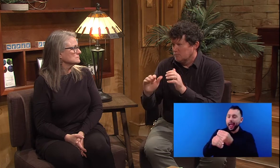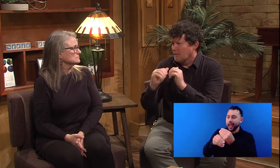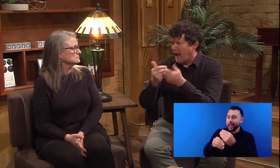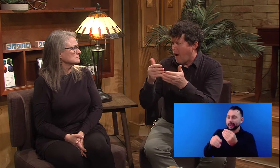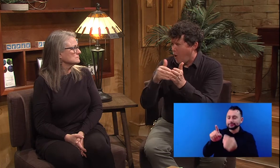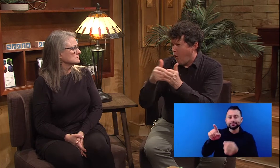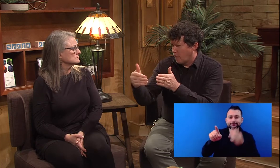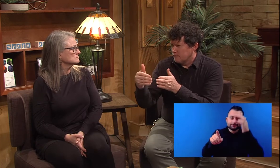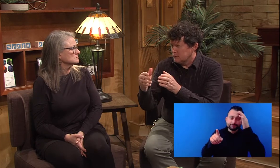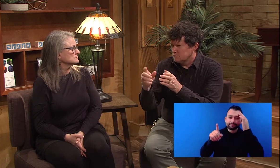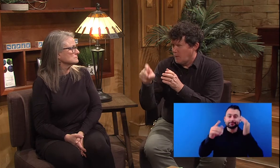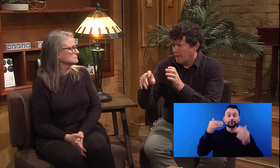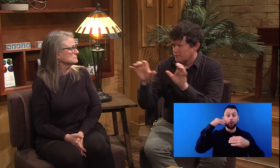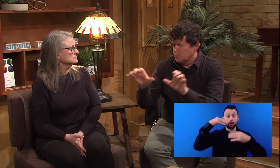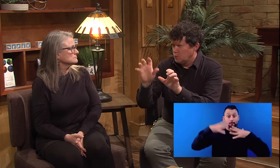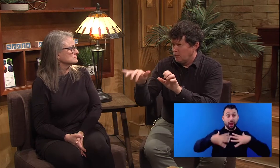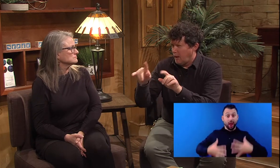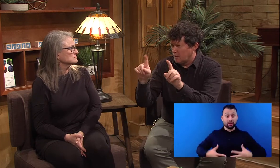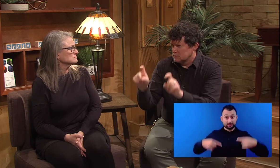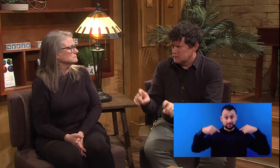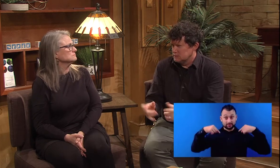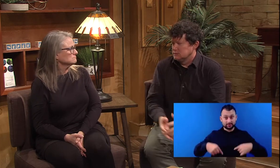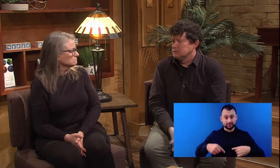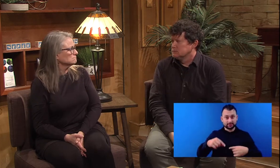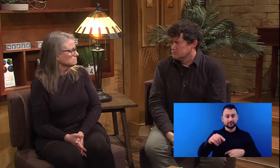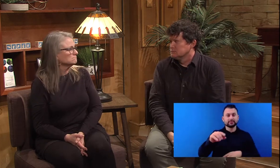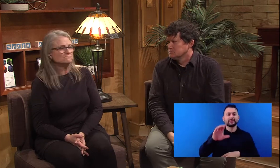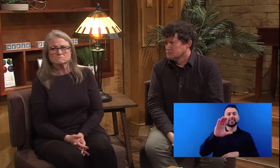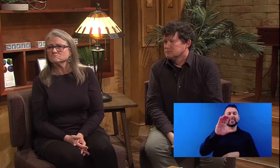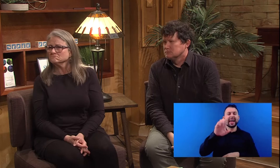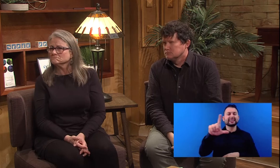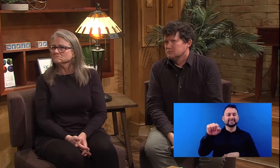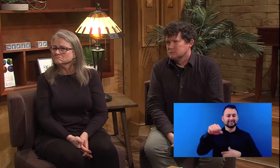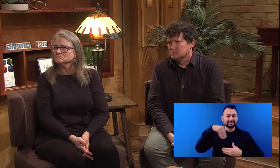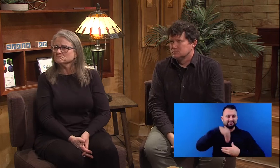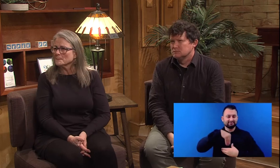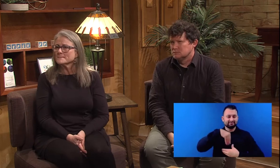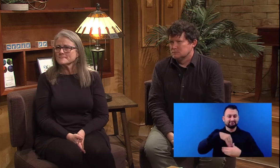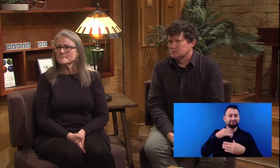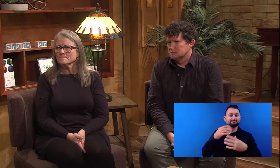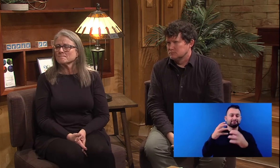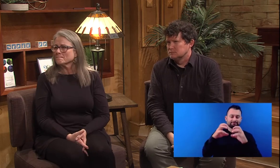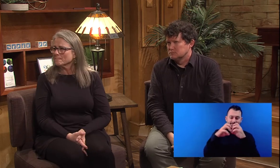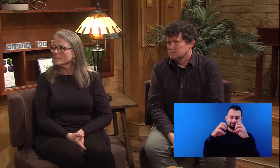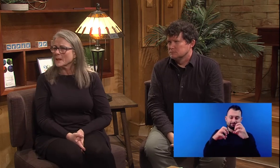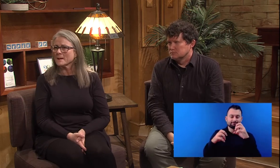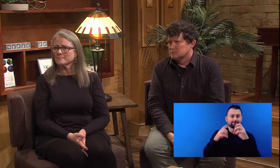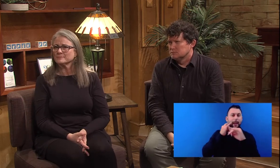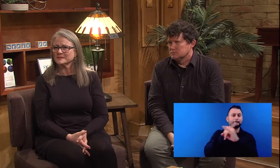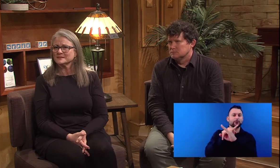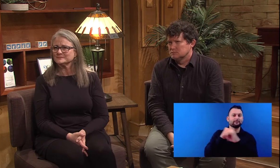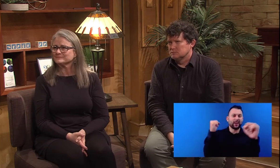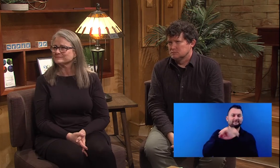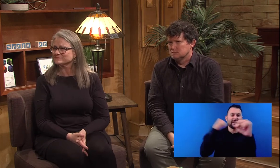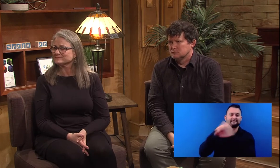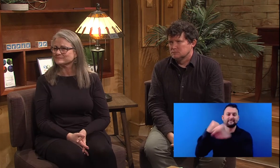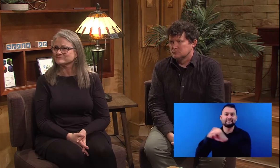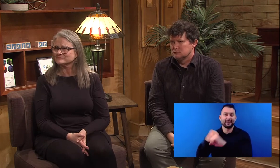to that about the T cell count. Where can we get that test or how do we do that test as well? So if you can discuss